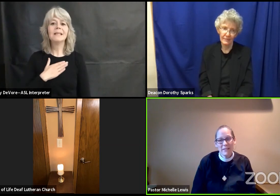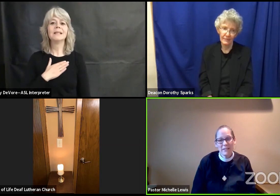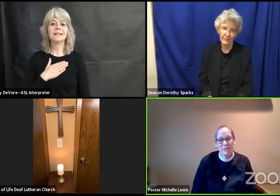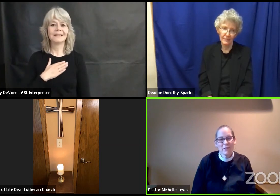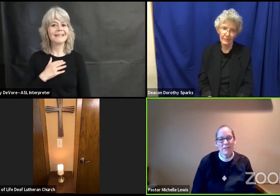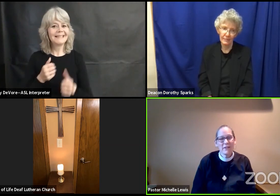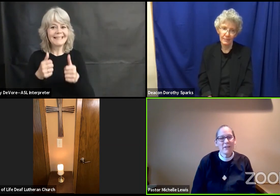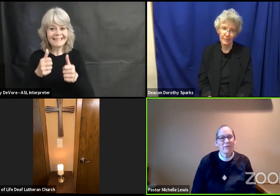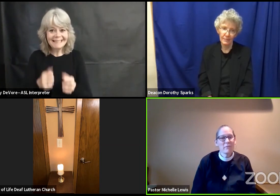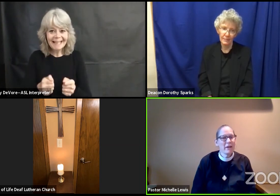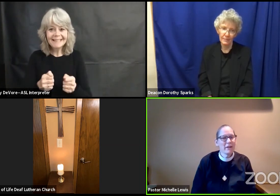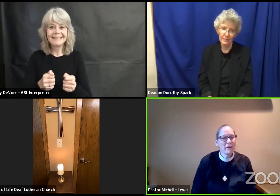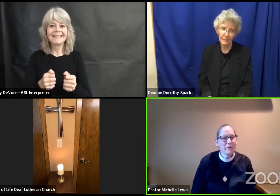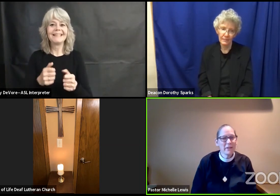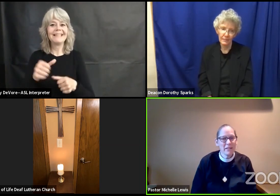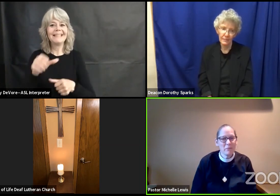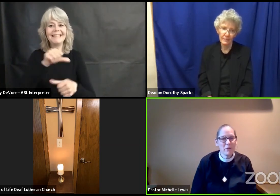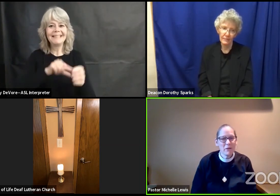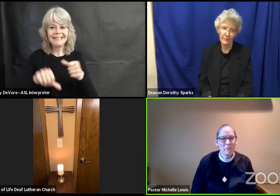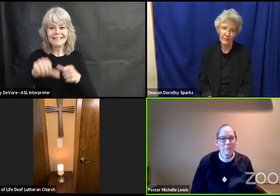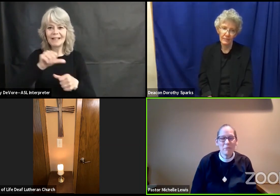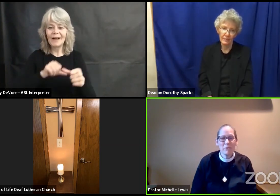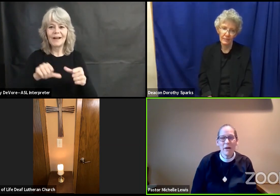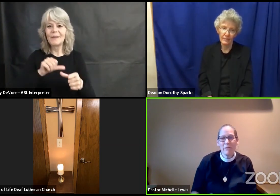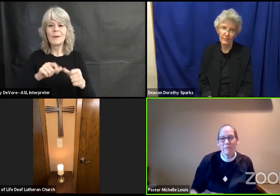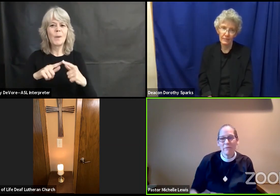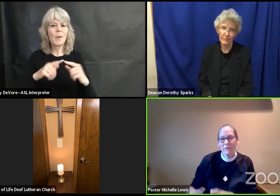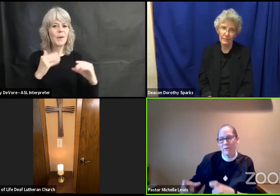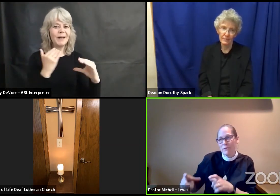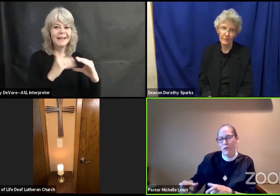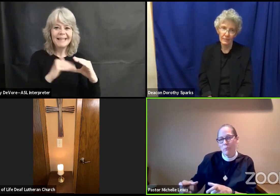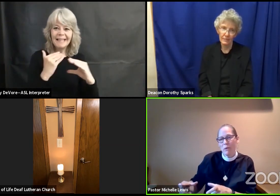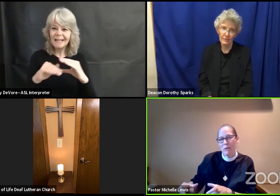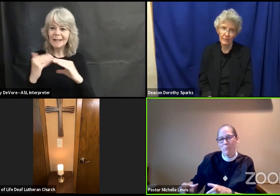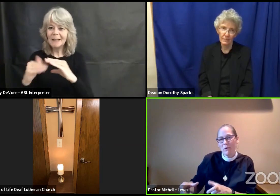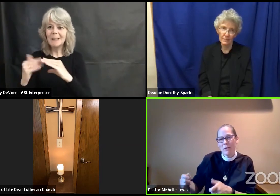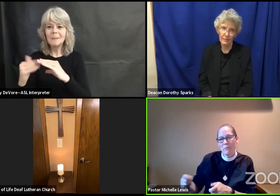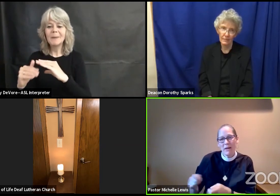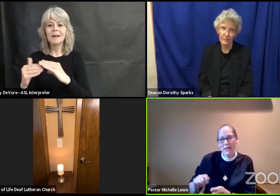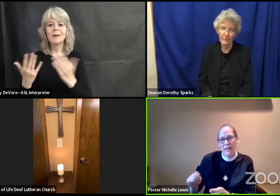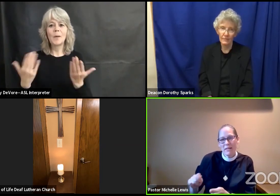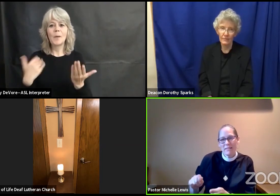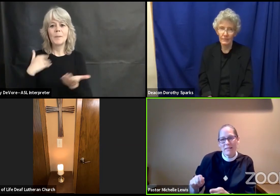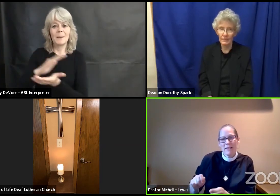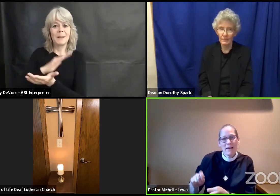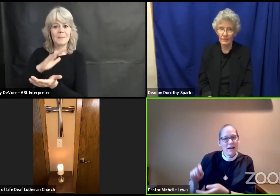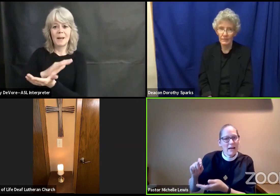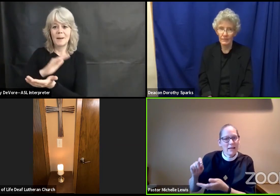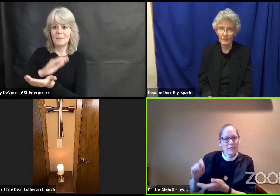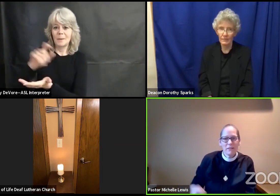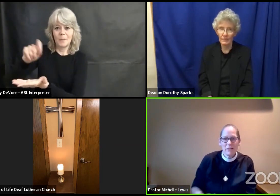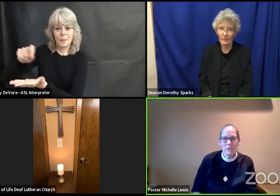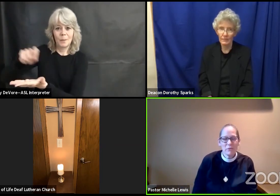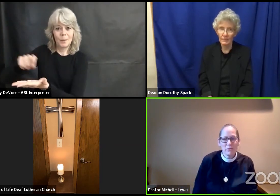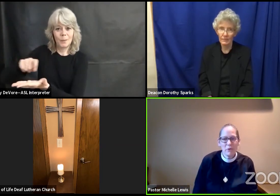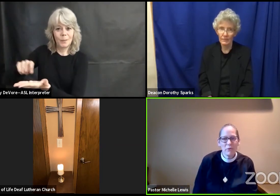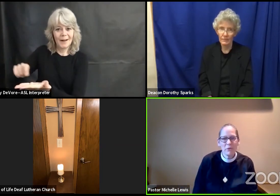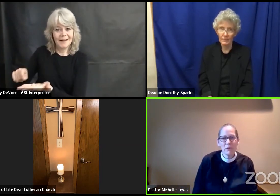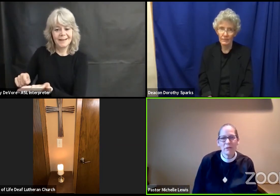write a quick email maybe you have your note paper and a pen handy and you know who you're going to